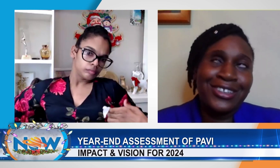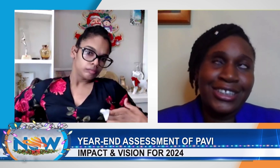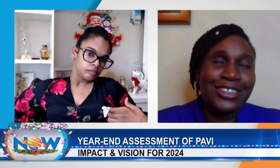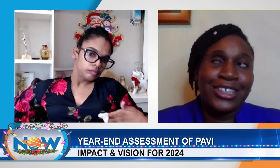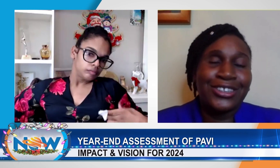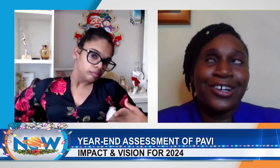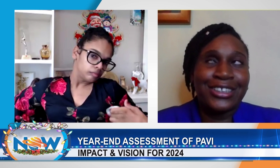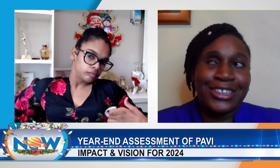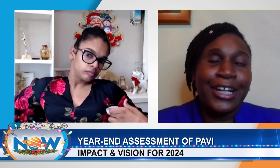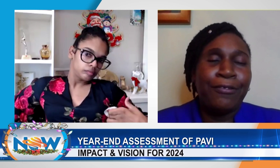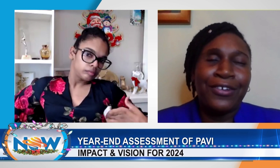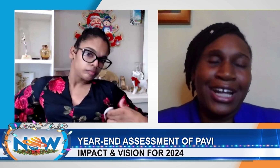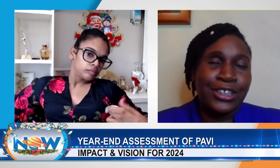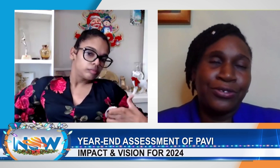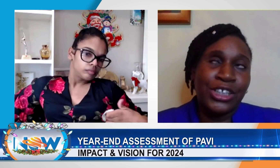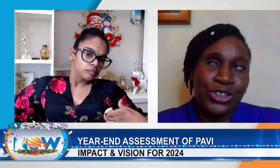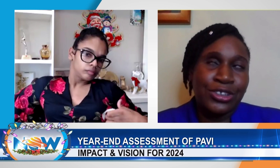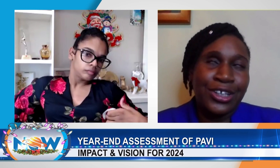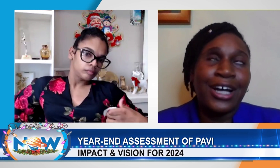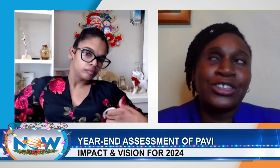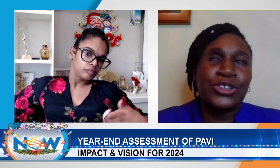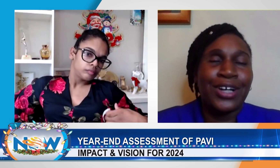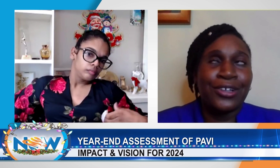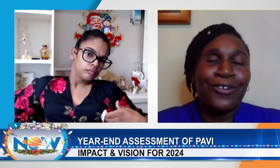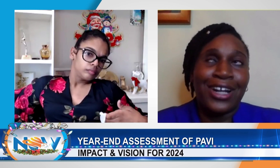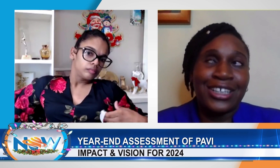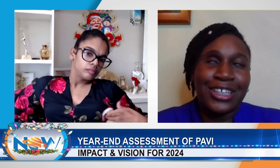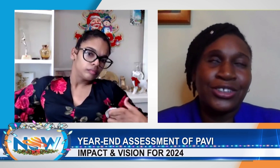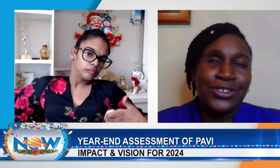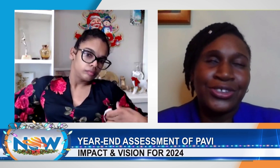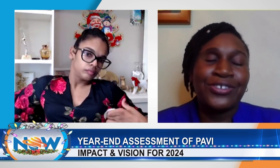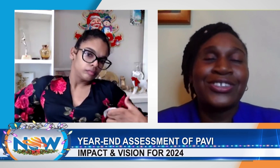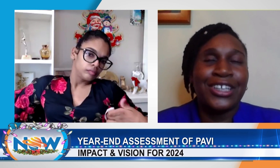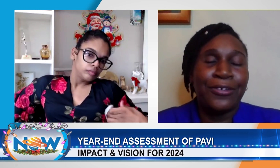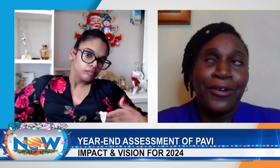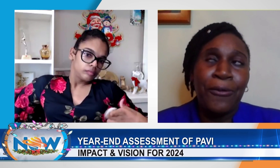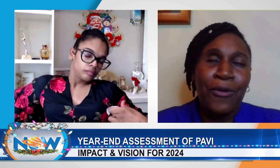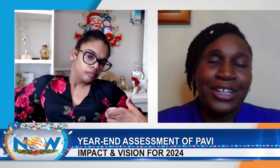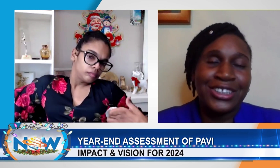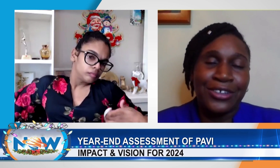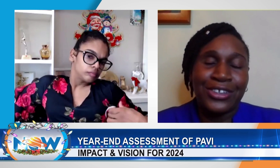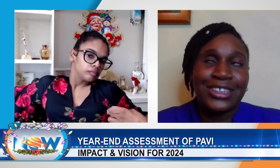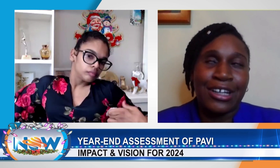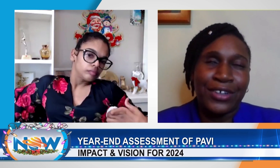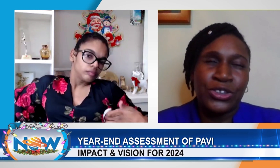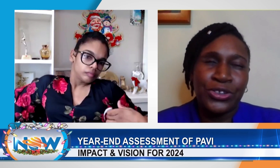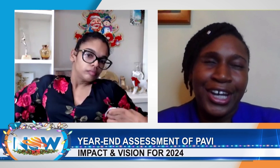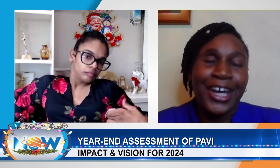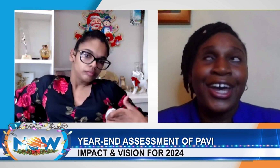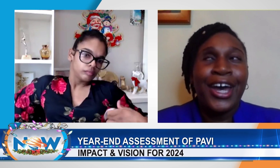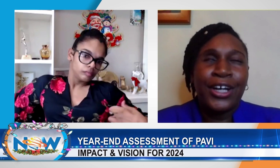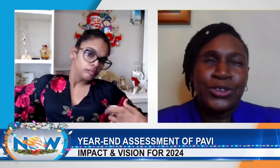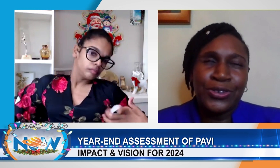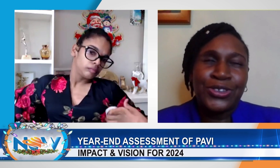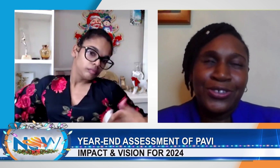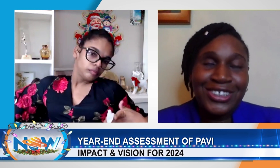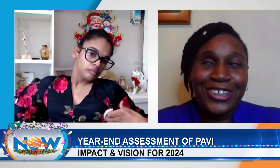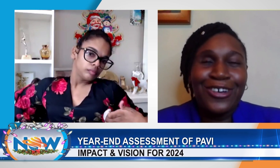at Campus House in St. Augustine. If you'd like to reach out to us, you can call us at 220-1073.